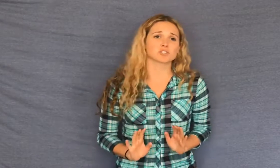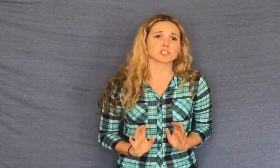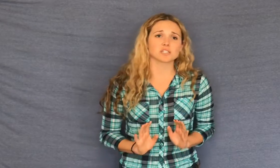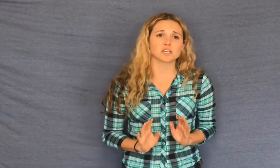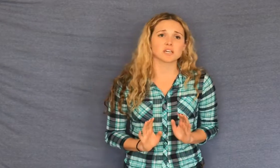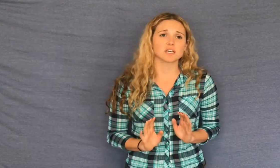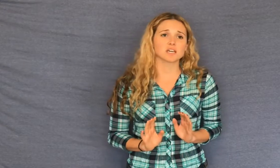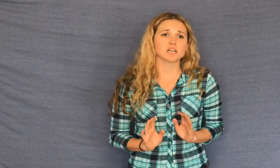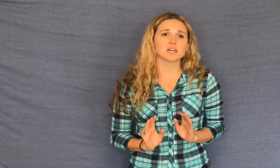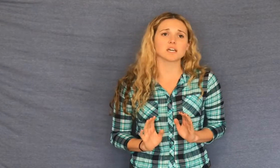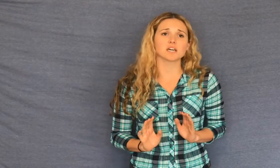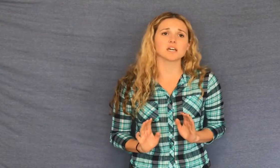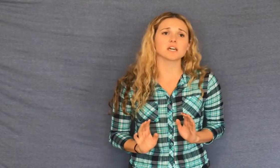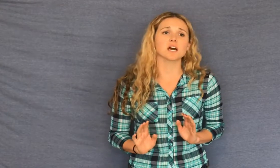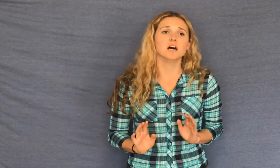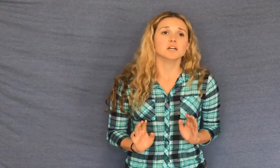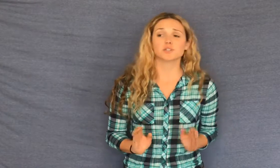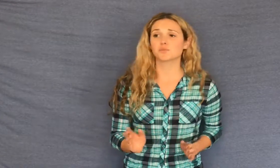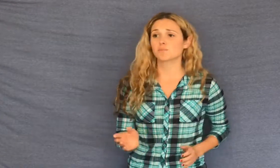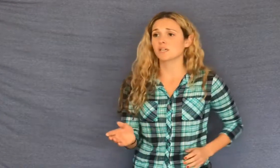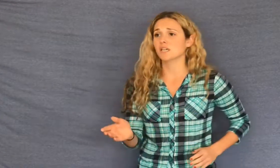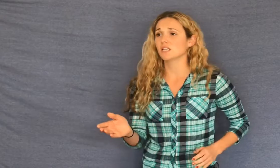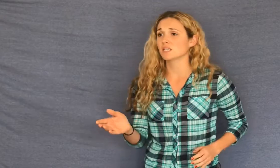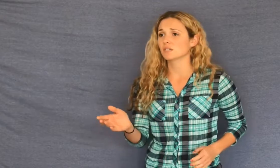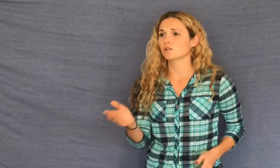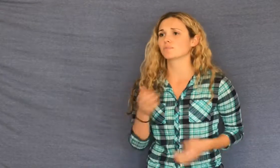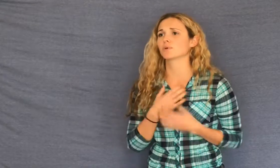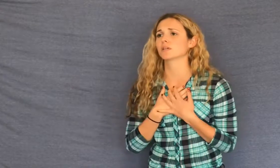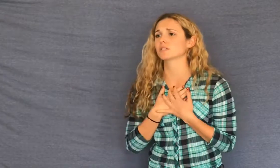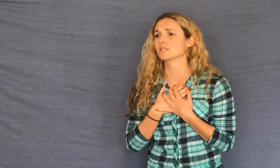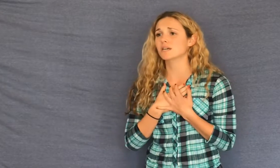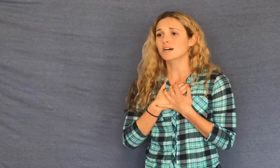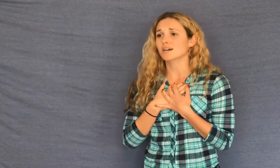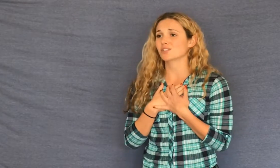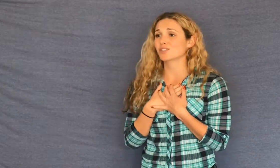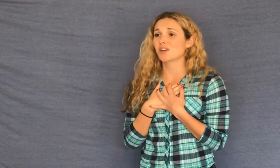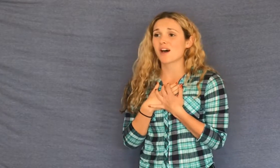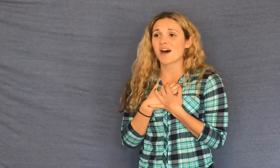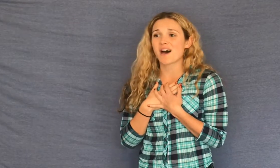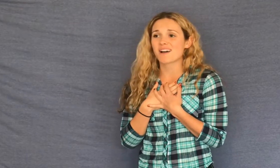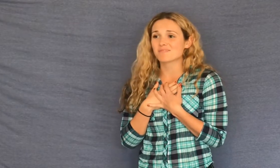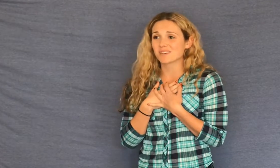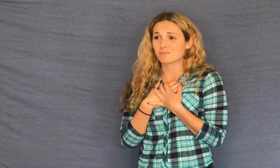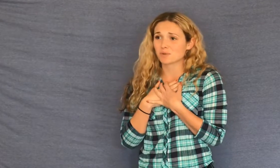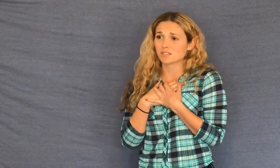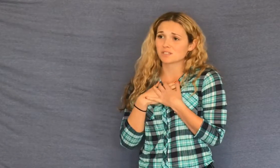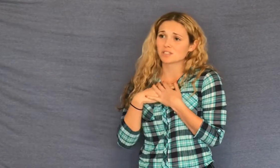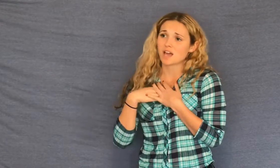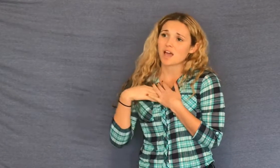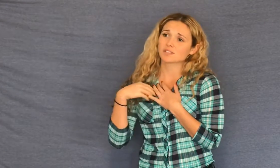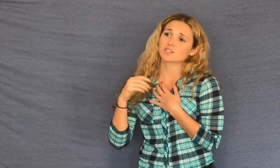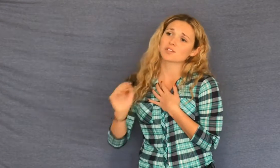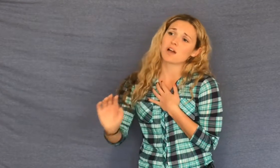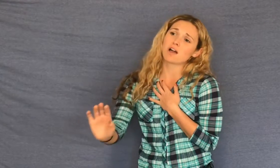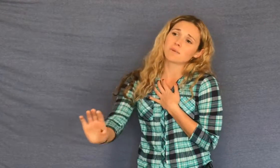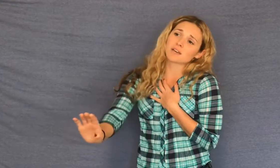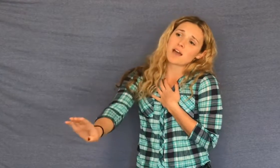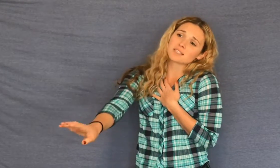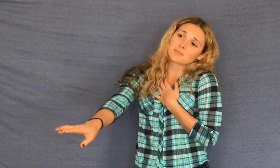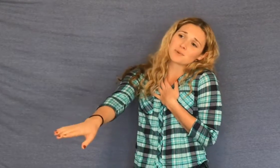see. You meet your prince, a charming prince, as charming as a